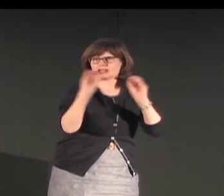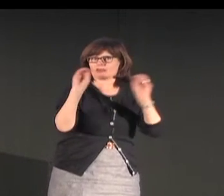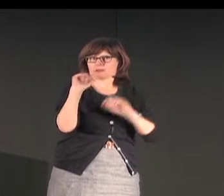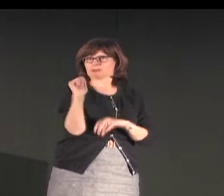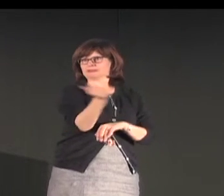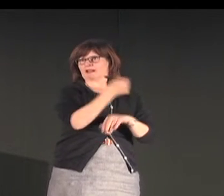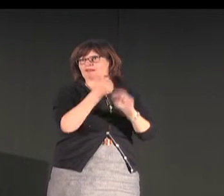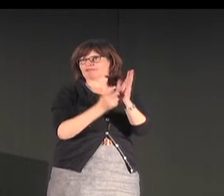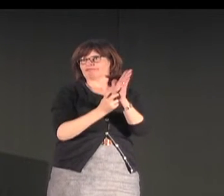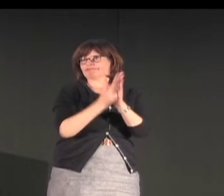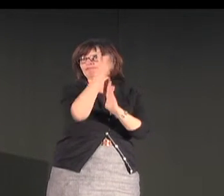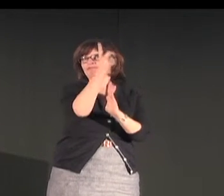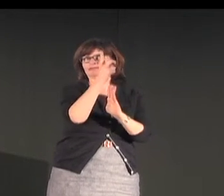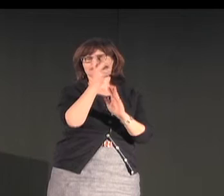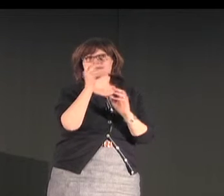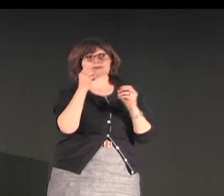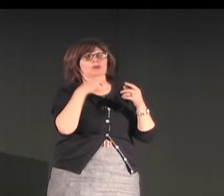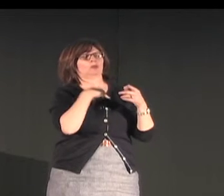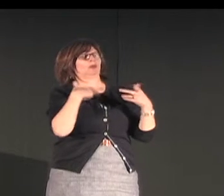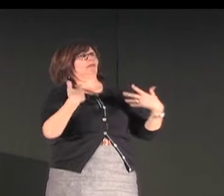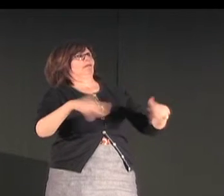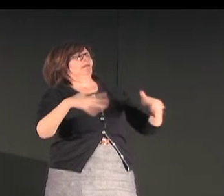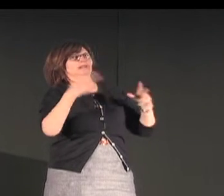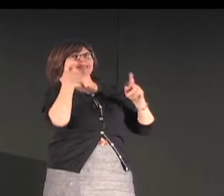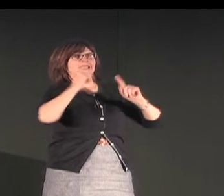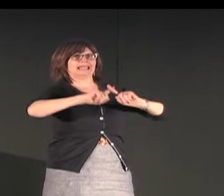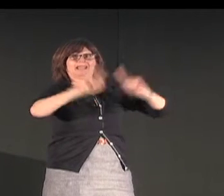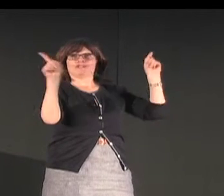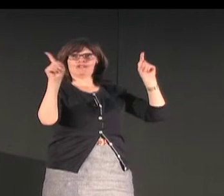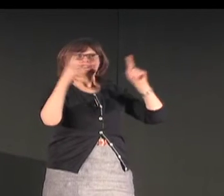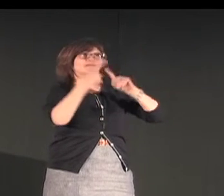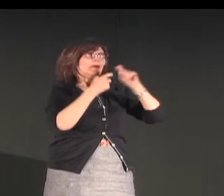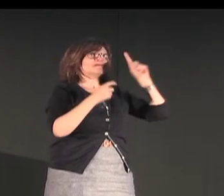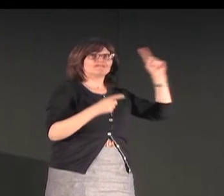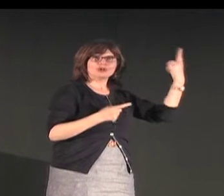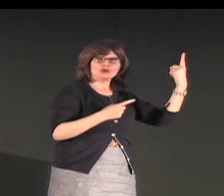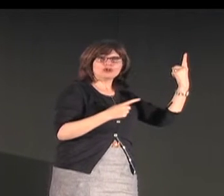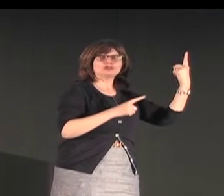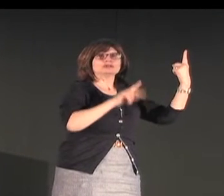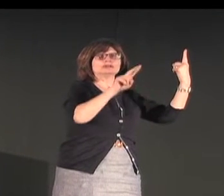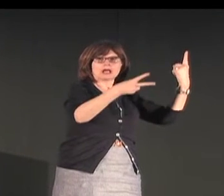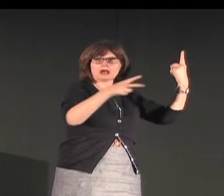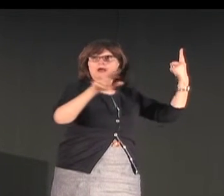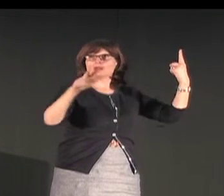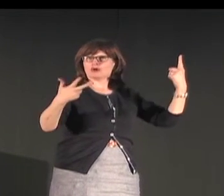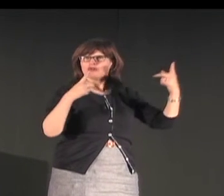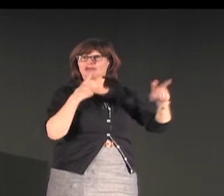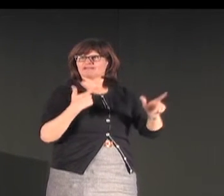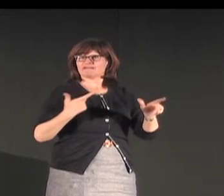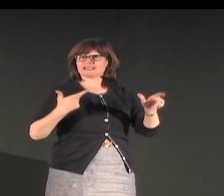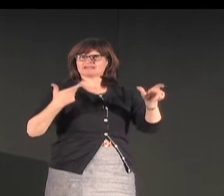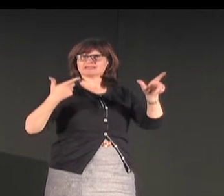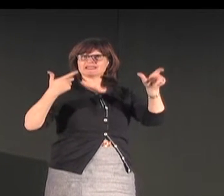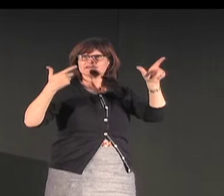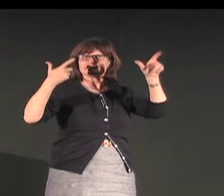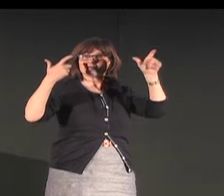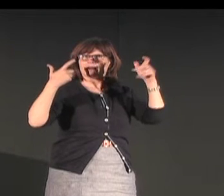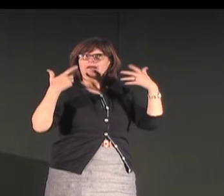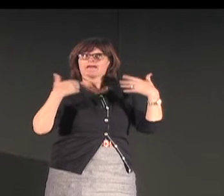no outside influence this is a language that has emerged in this community of users and the differences that we